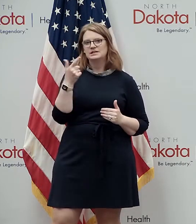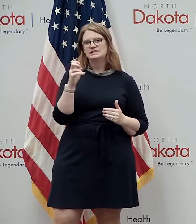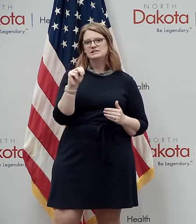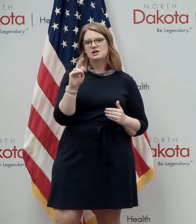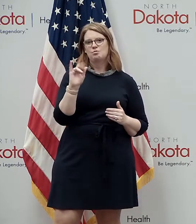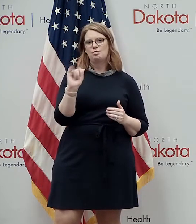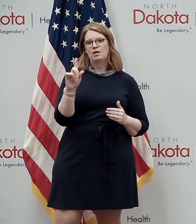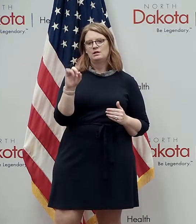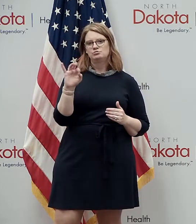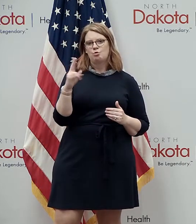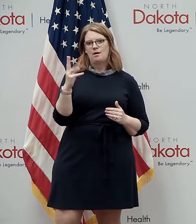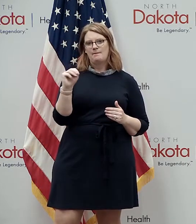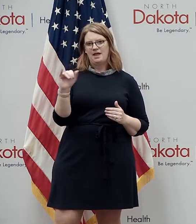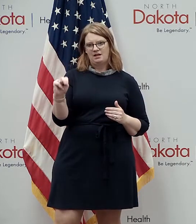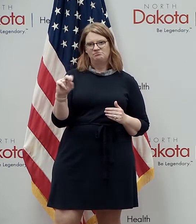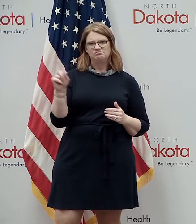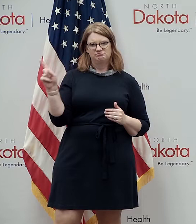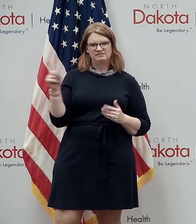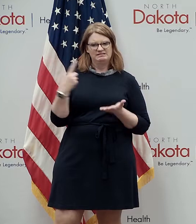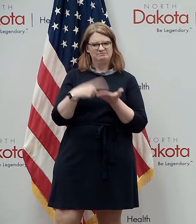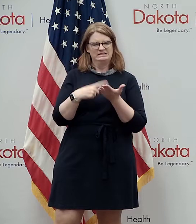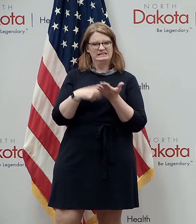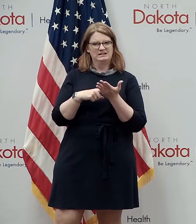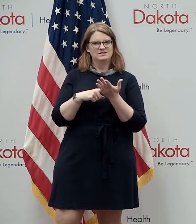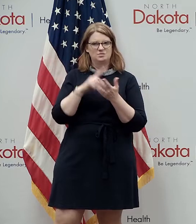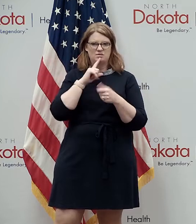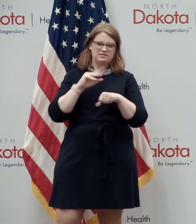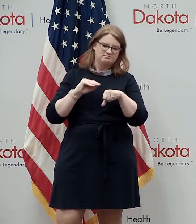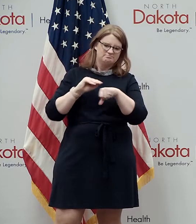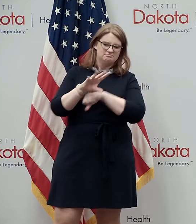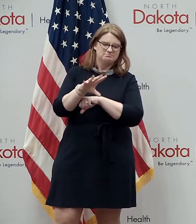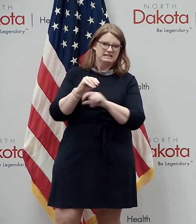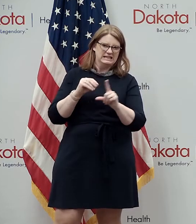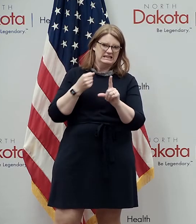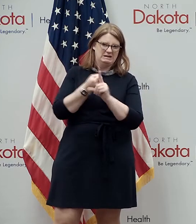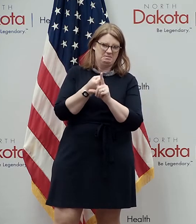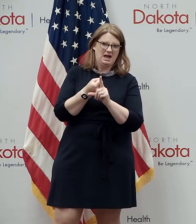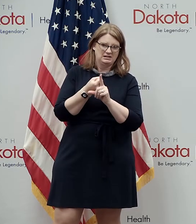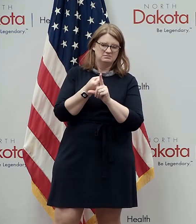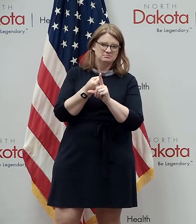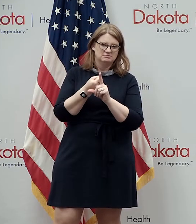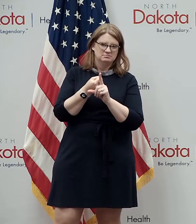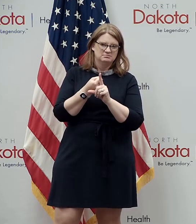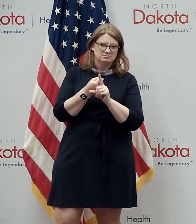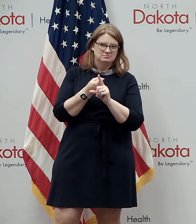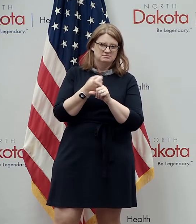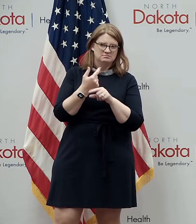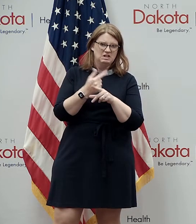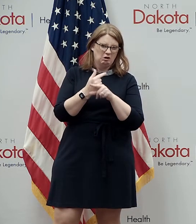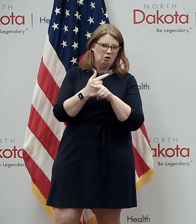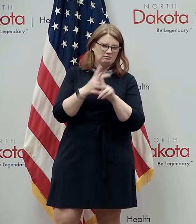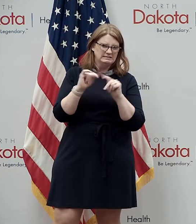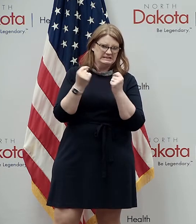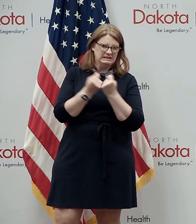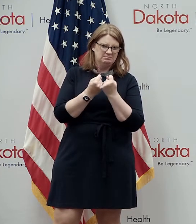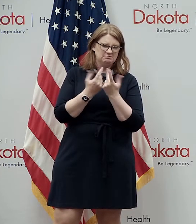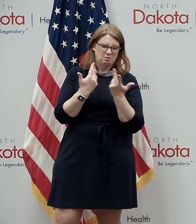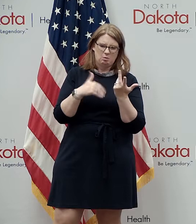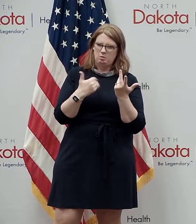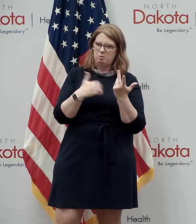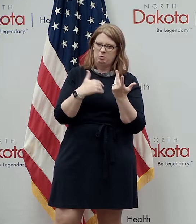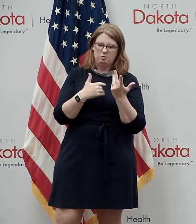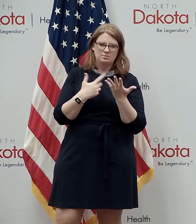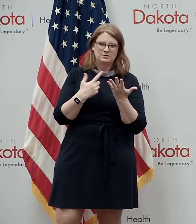speak more about the significant impact of all of the the guard team across north dakota throughout this